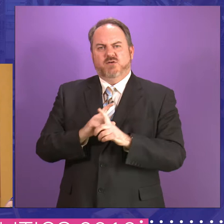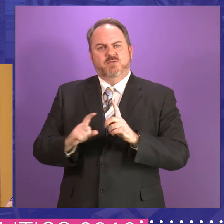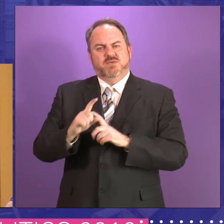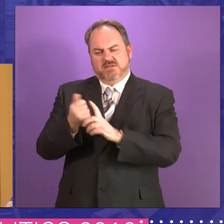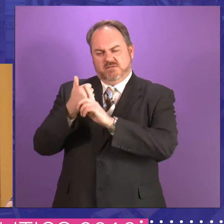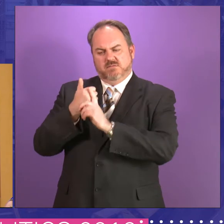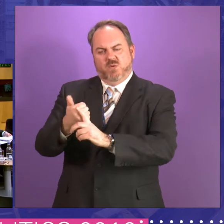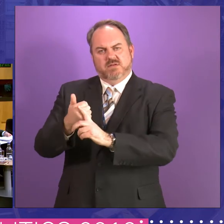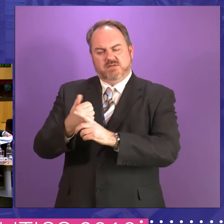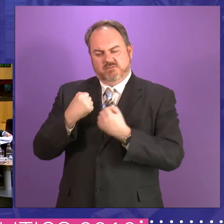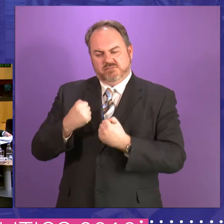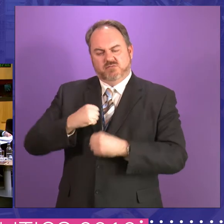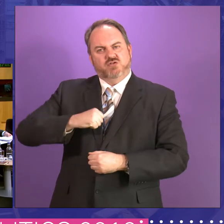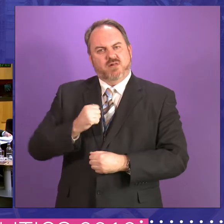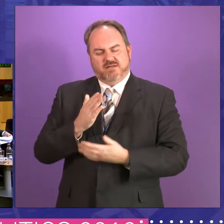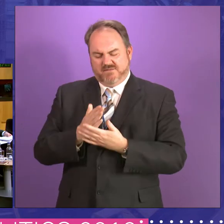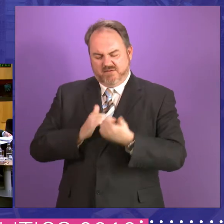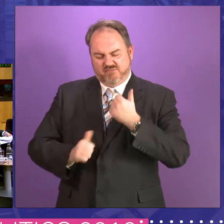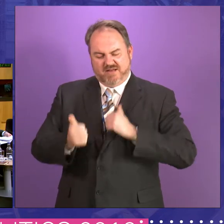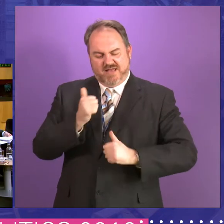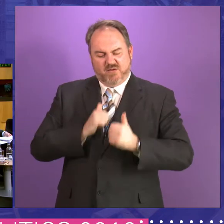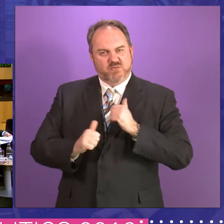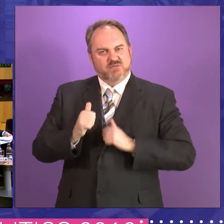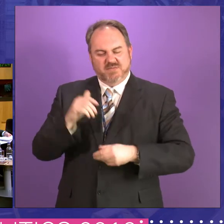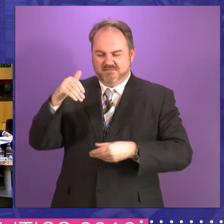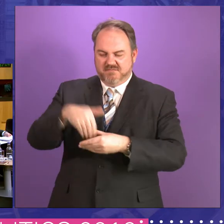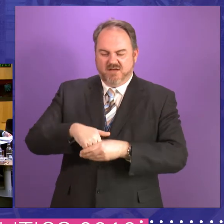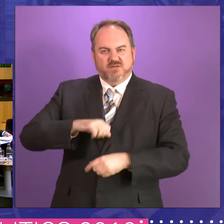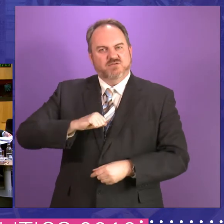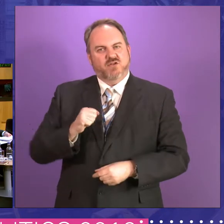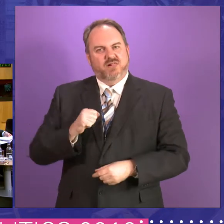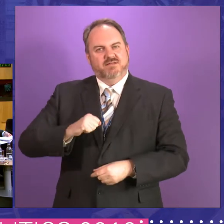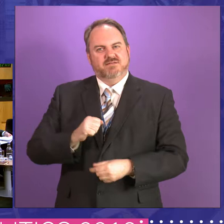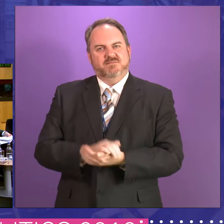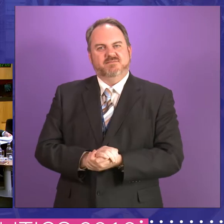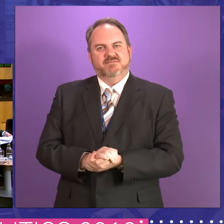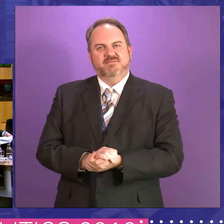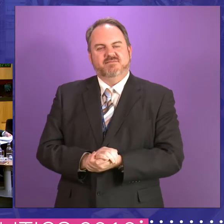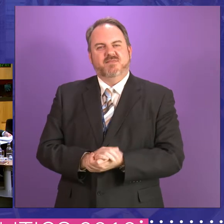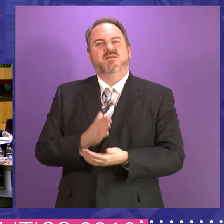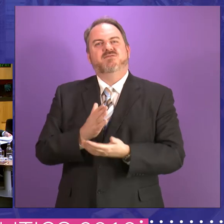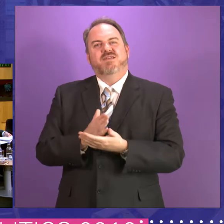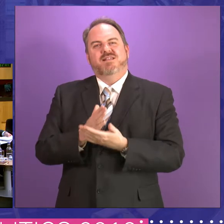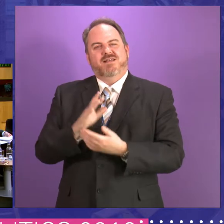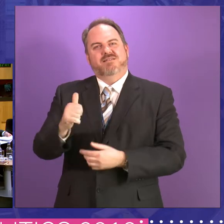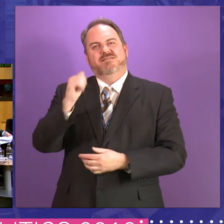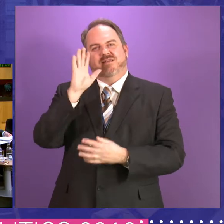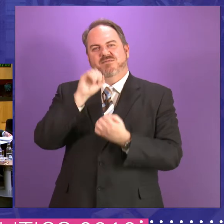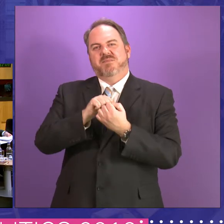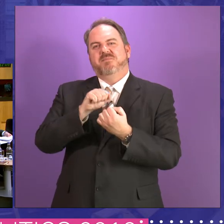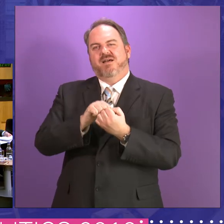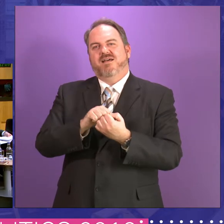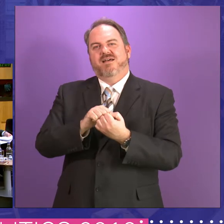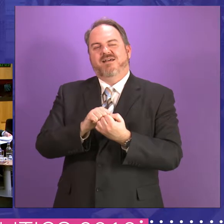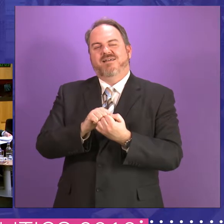Scotland and very, very proud to be that. Very proud to be that. Um, but I remember, uh, you know, I come in and look